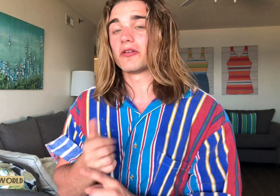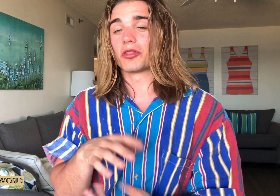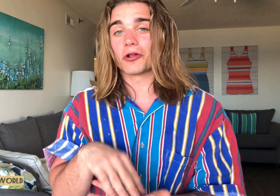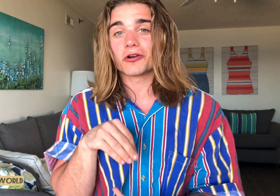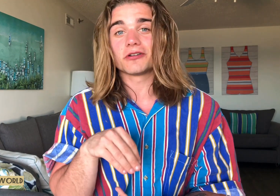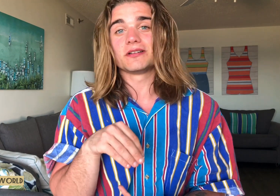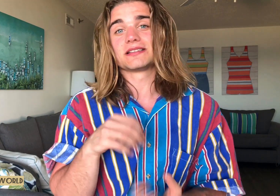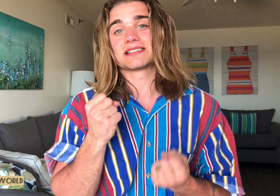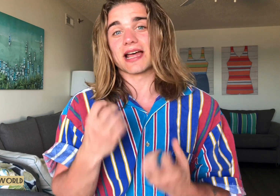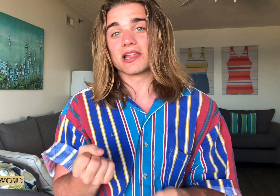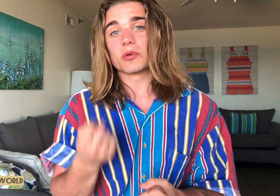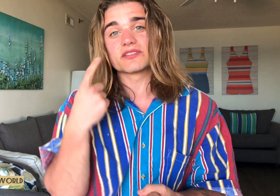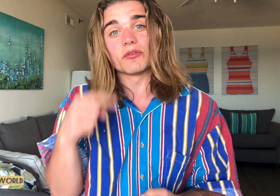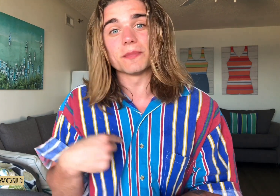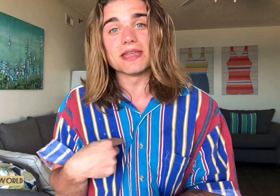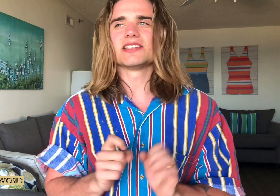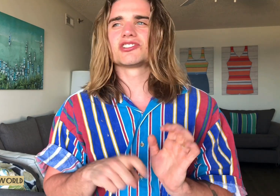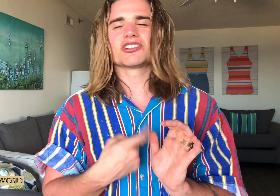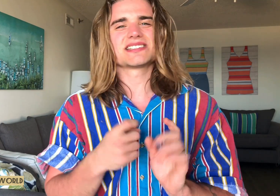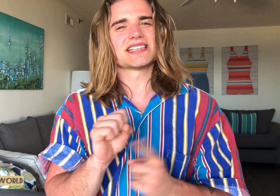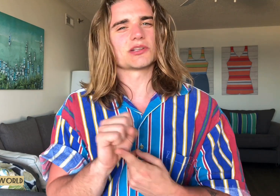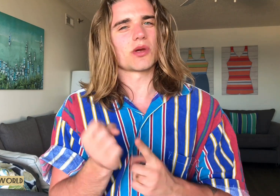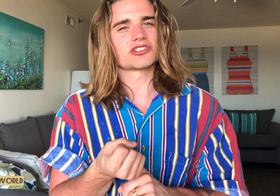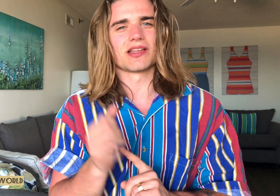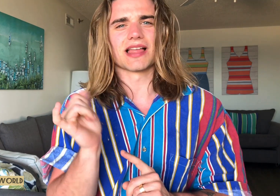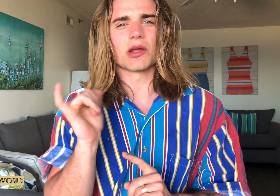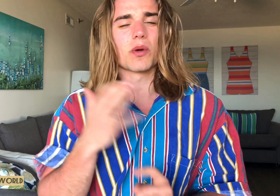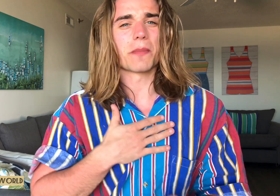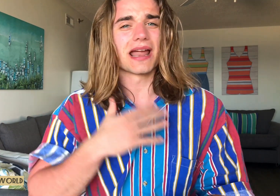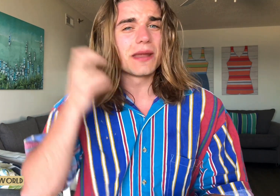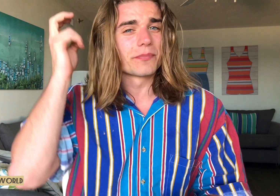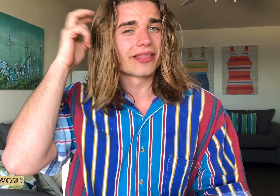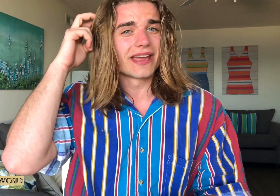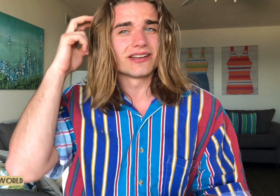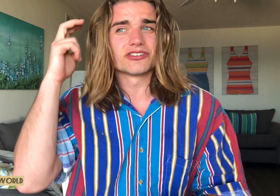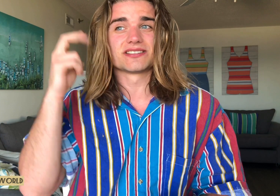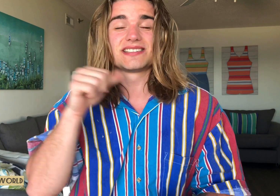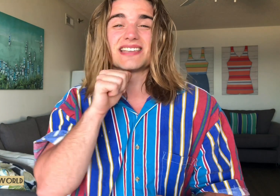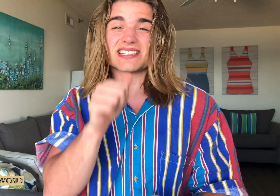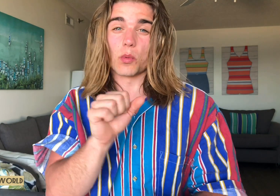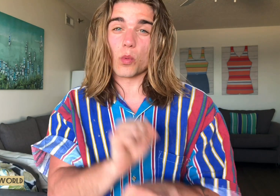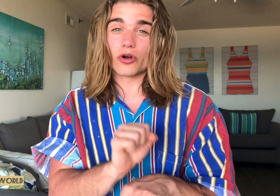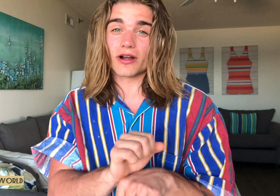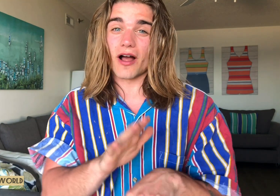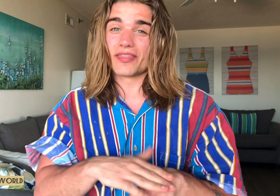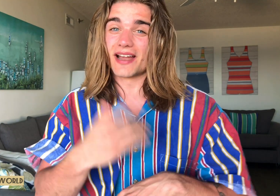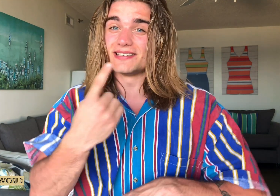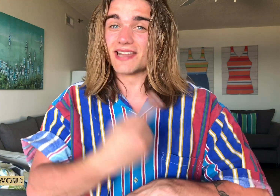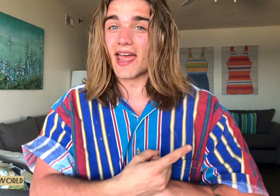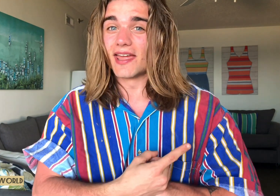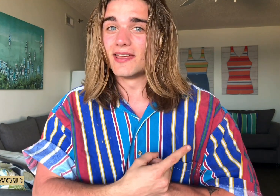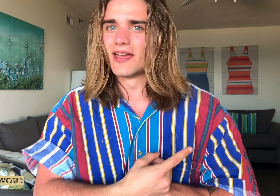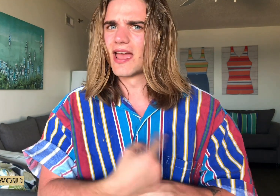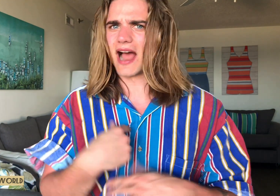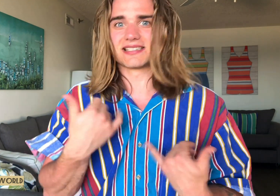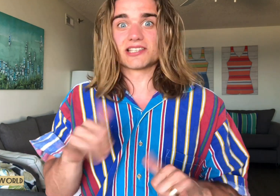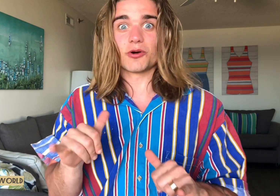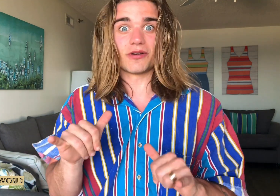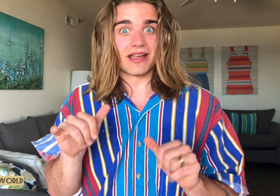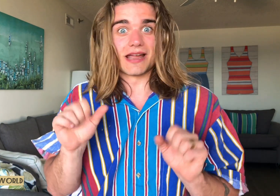learn sign language from me. It's just a situation like when my implant just doesn't work on that day, I still am